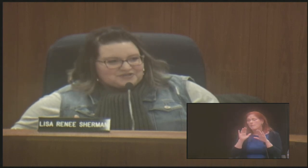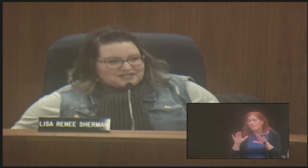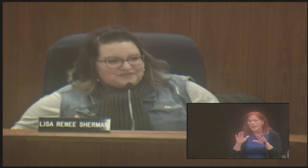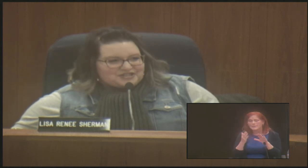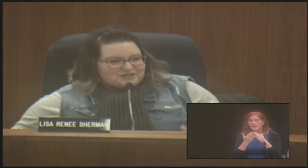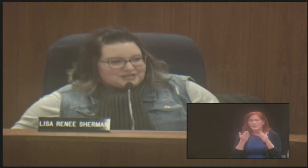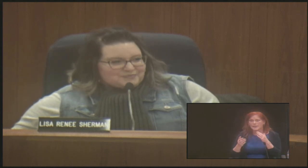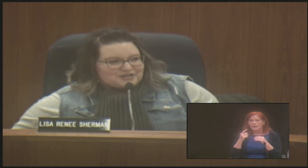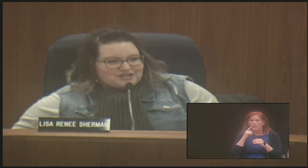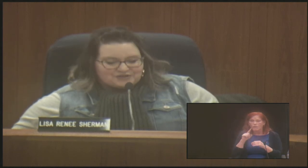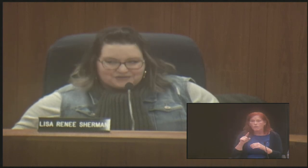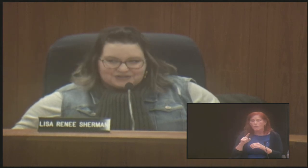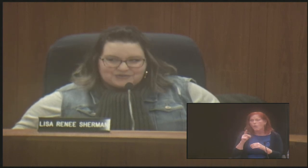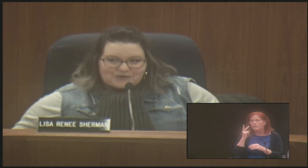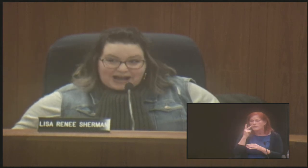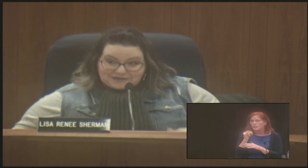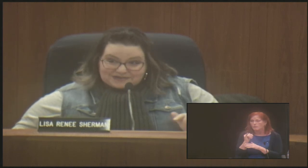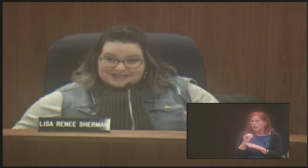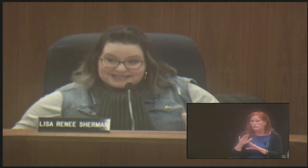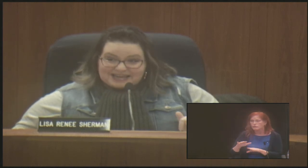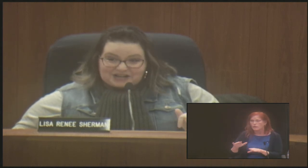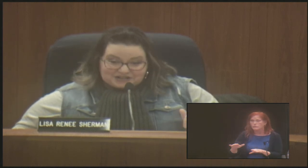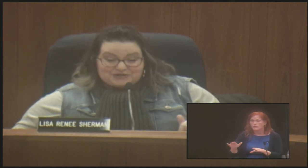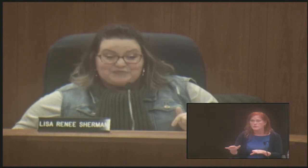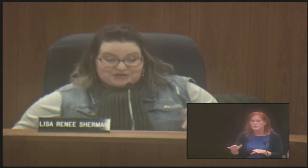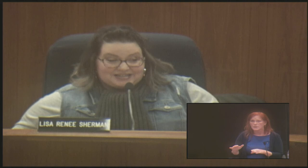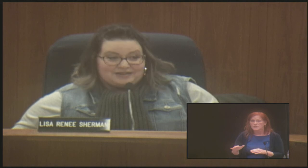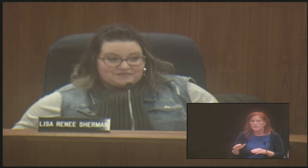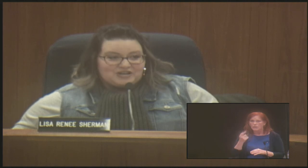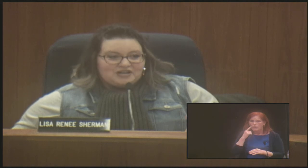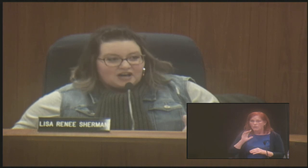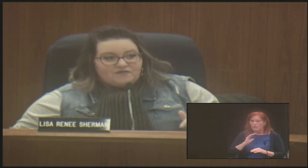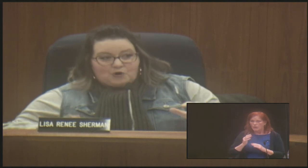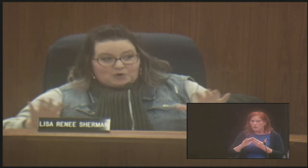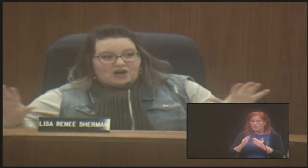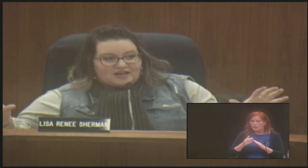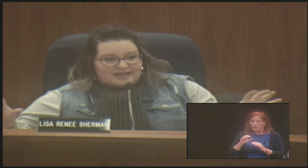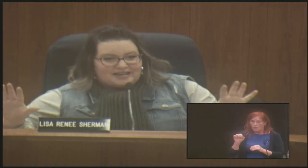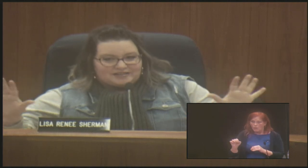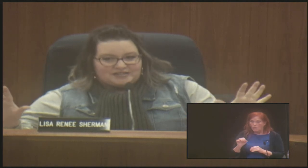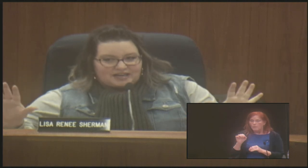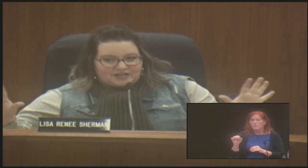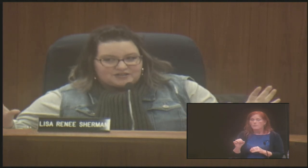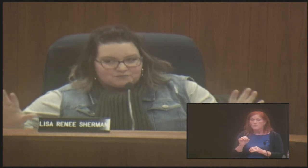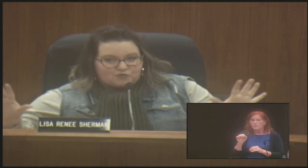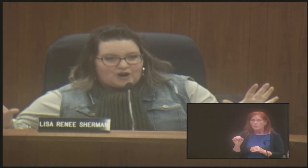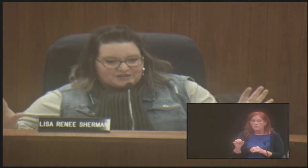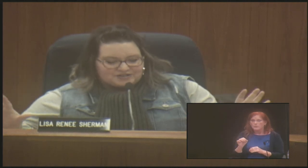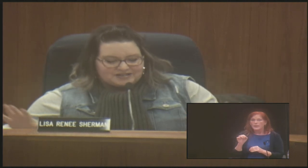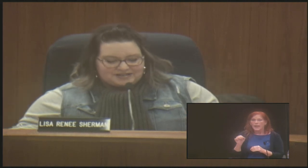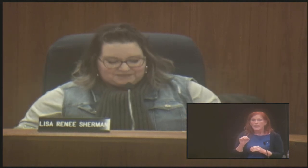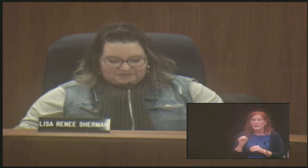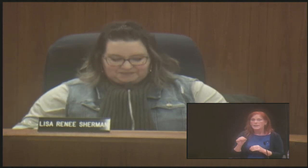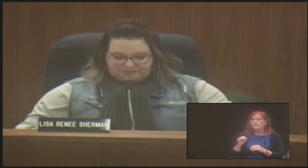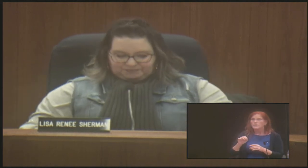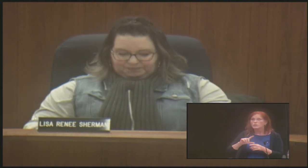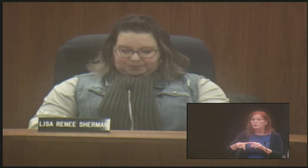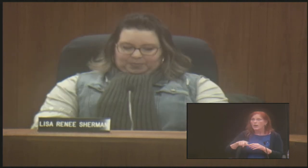um, for the visually impaired children throughout the, uh, community of, of Omaha and, and broader.